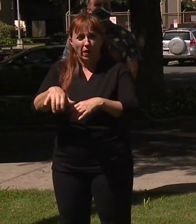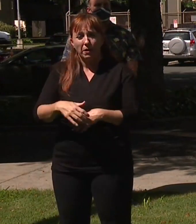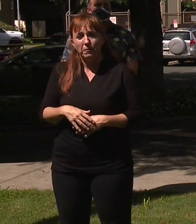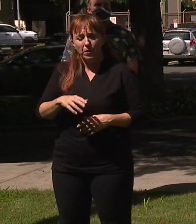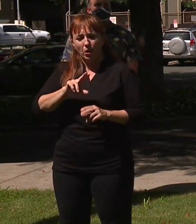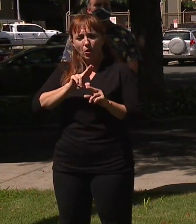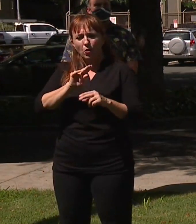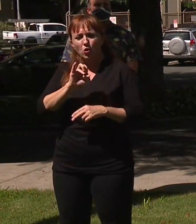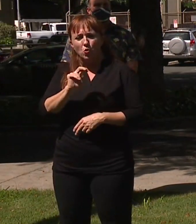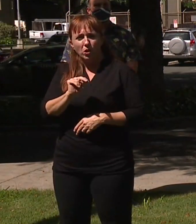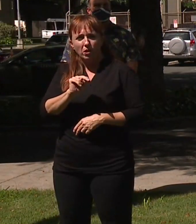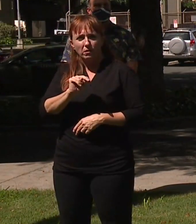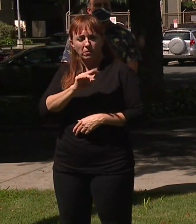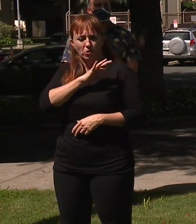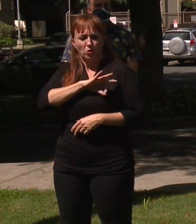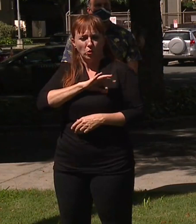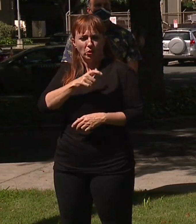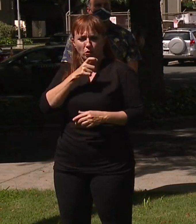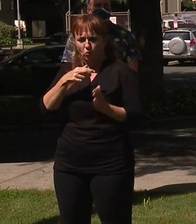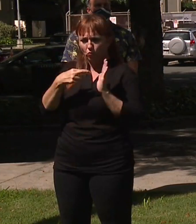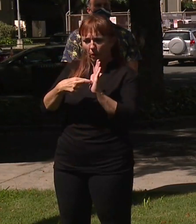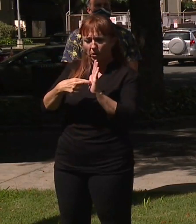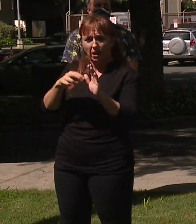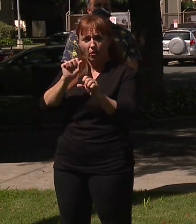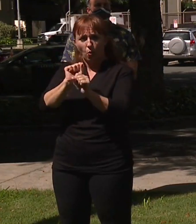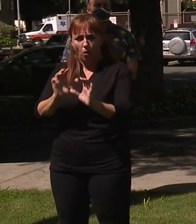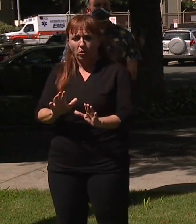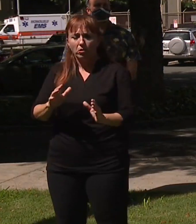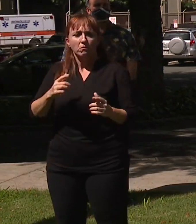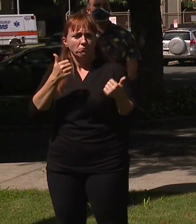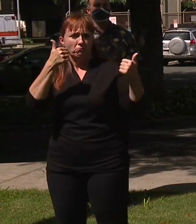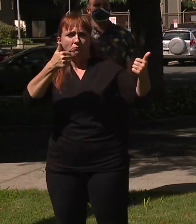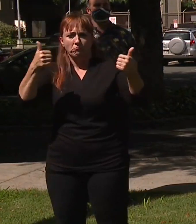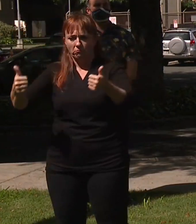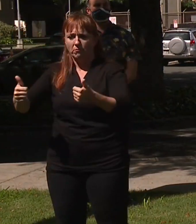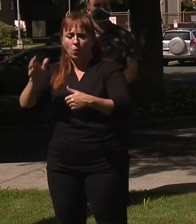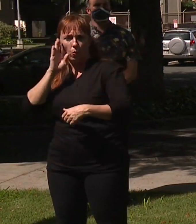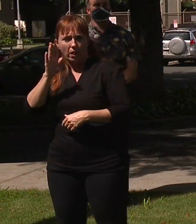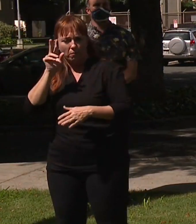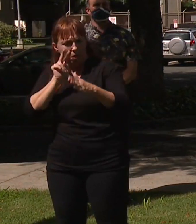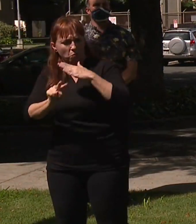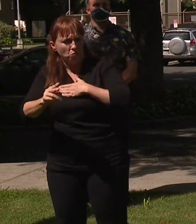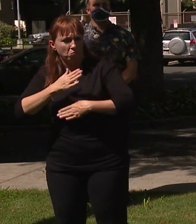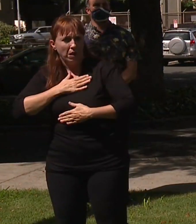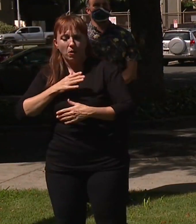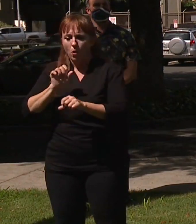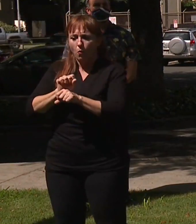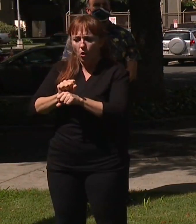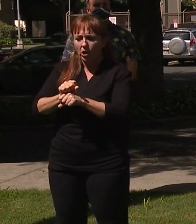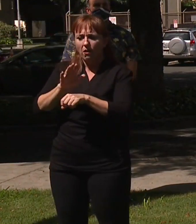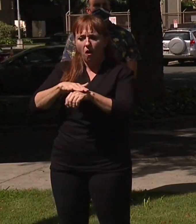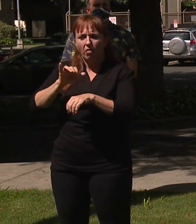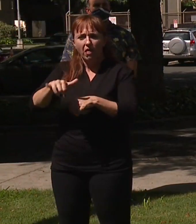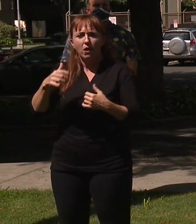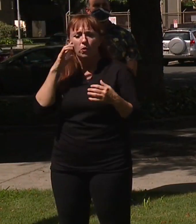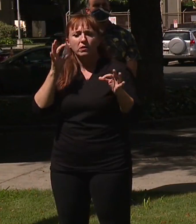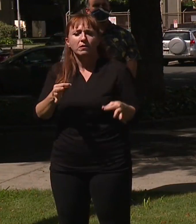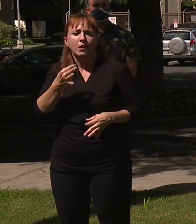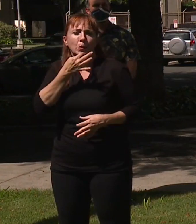represent these resort workers would probably appreciate it too. So we're working on it and we'll be making a decision shortly.